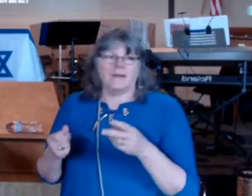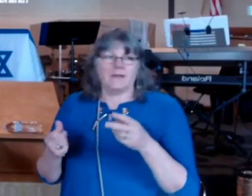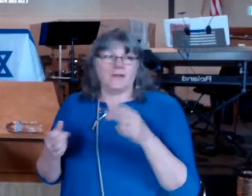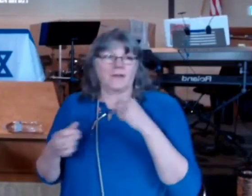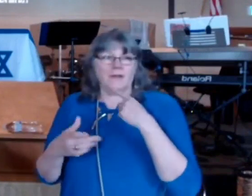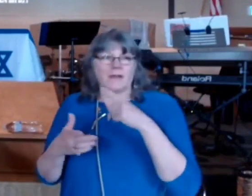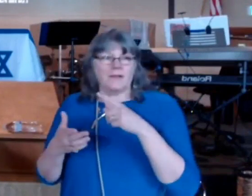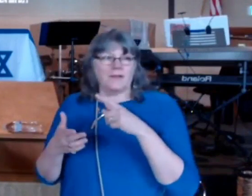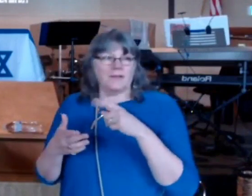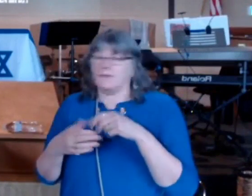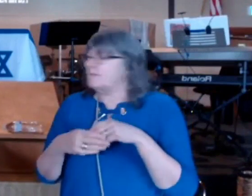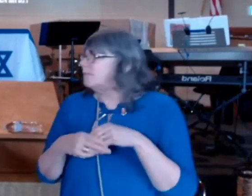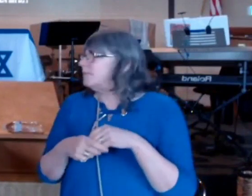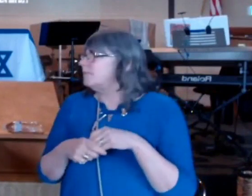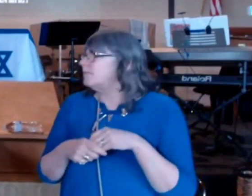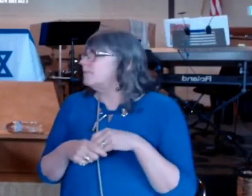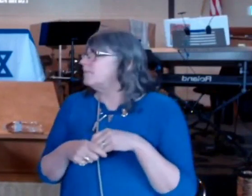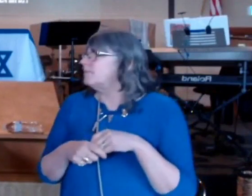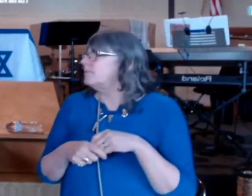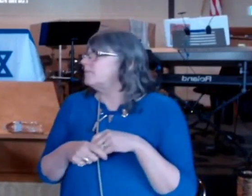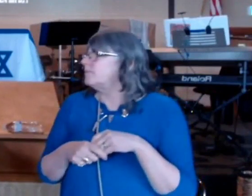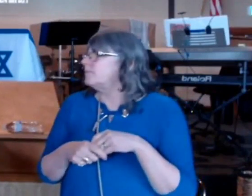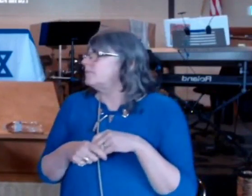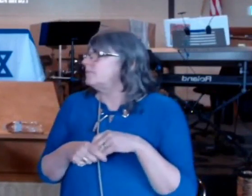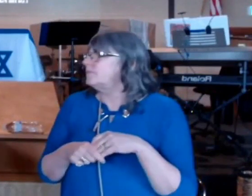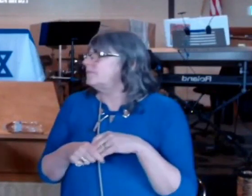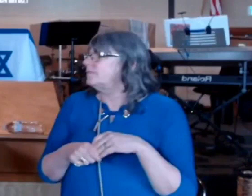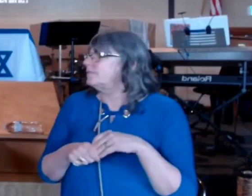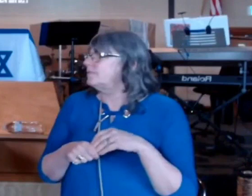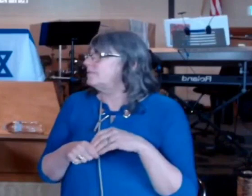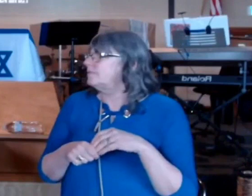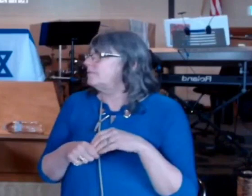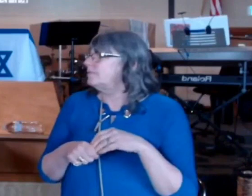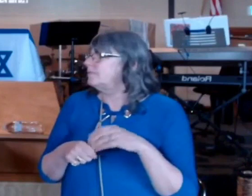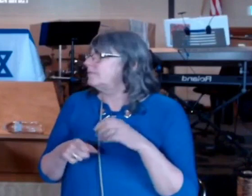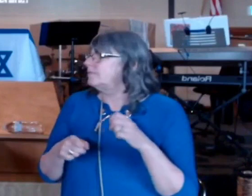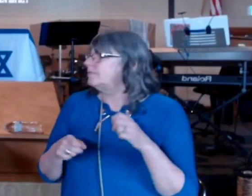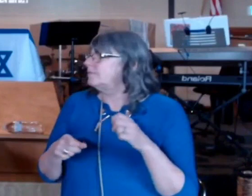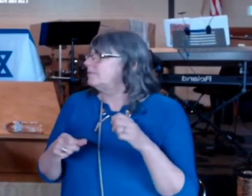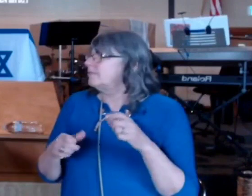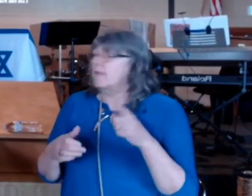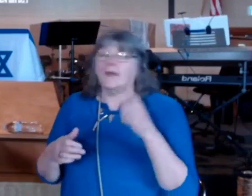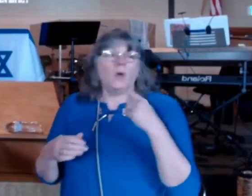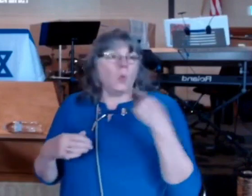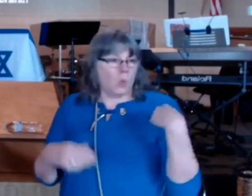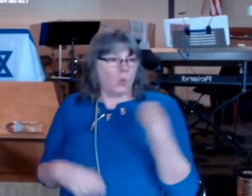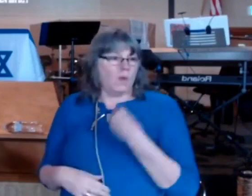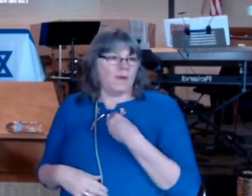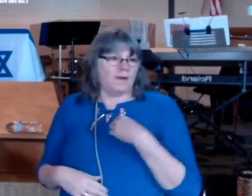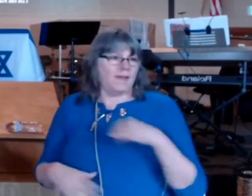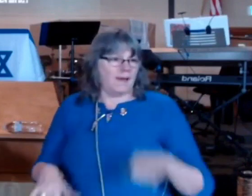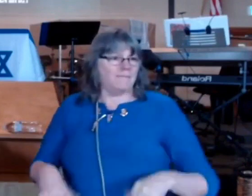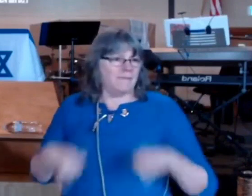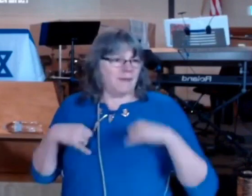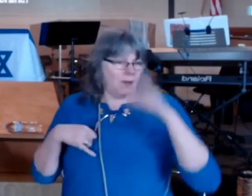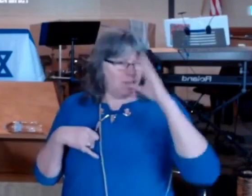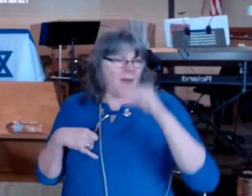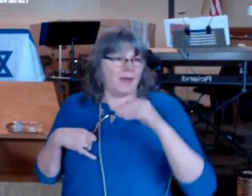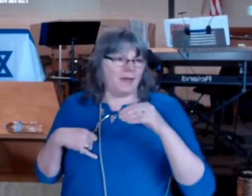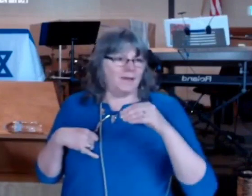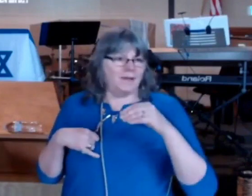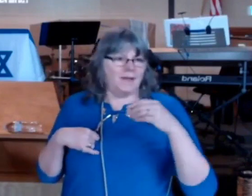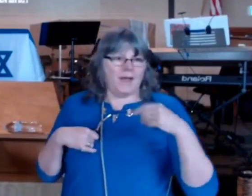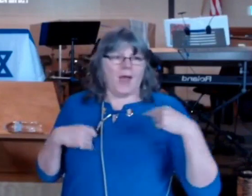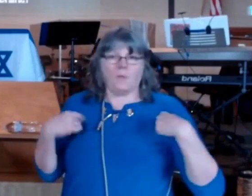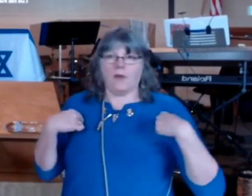I think it's such an example we are for that young man we strap ourselves on